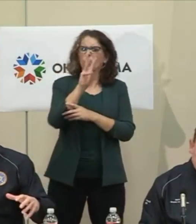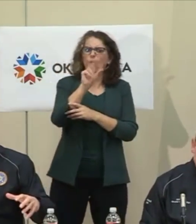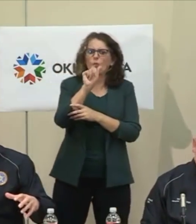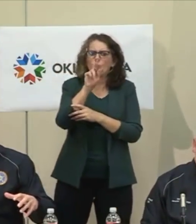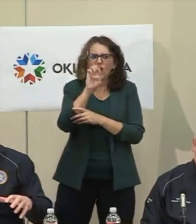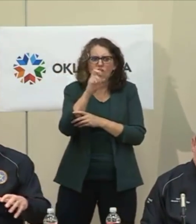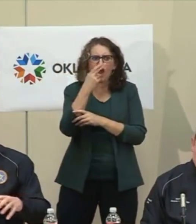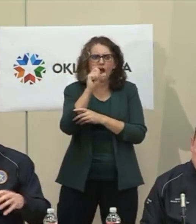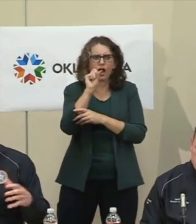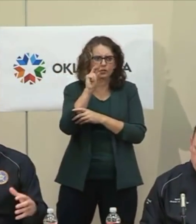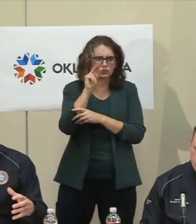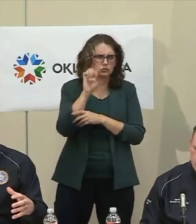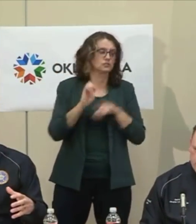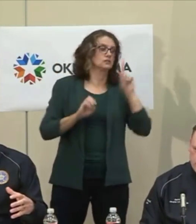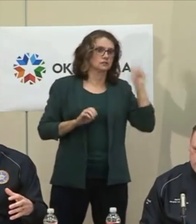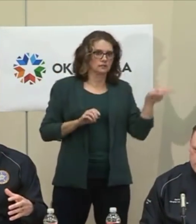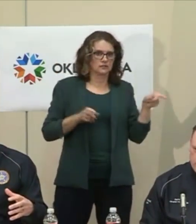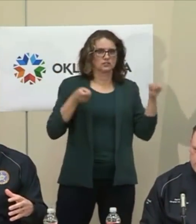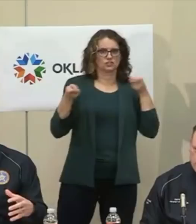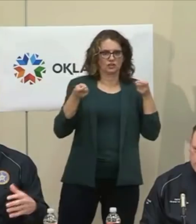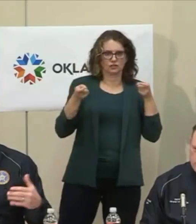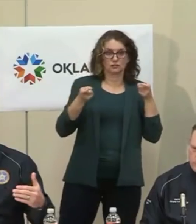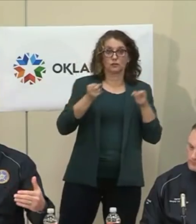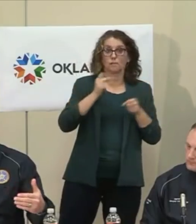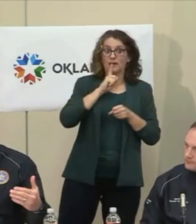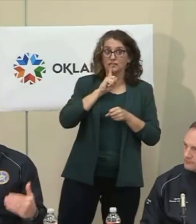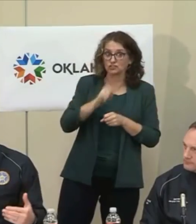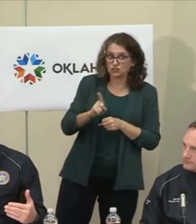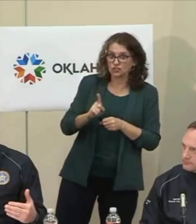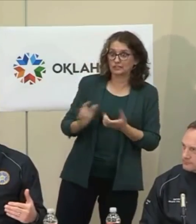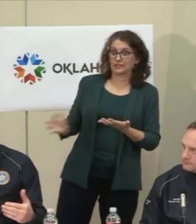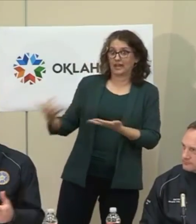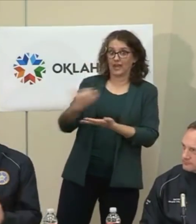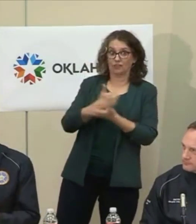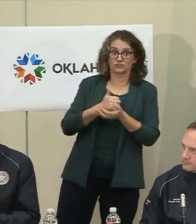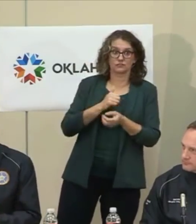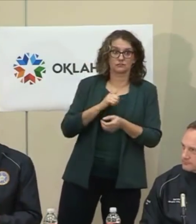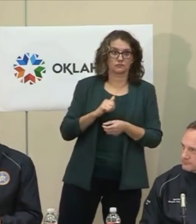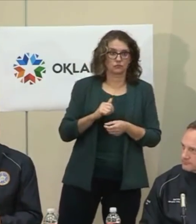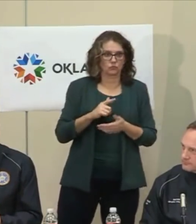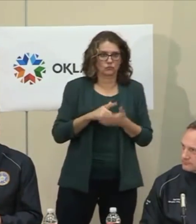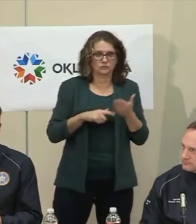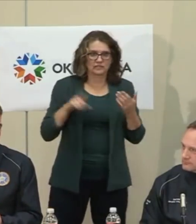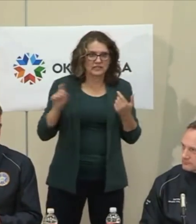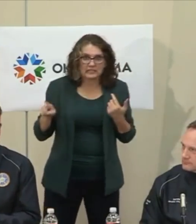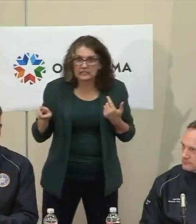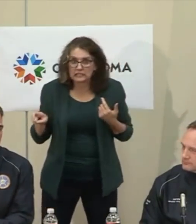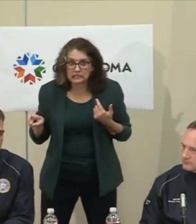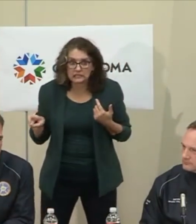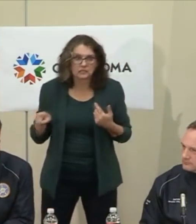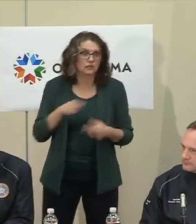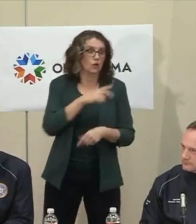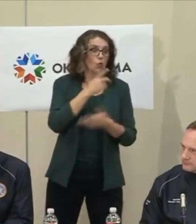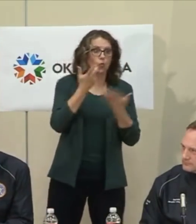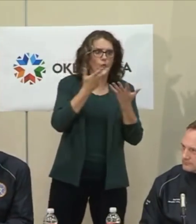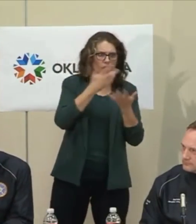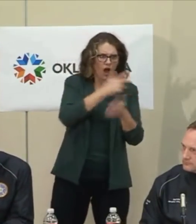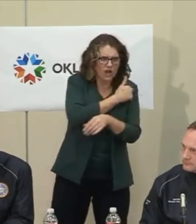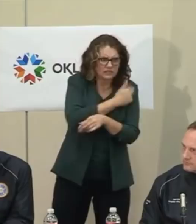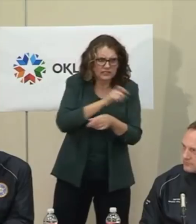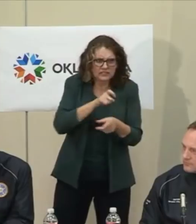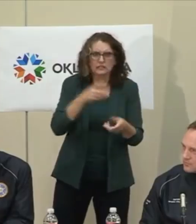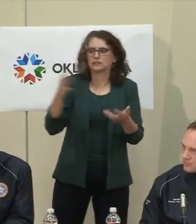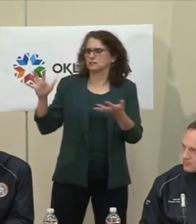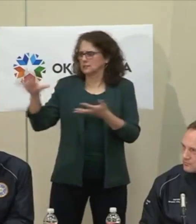charge of making sure she gathers the need from the hospital. So we're setting up a process to where